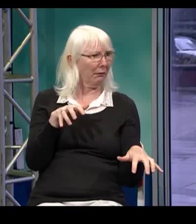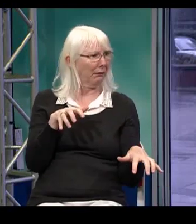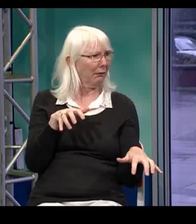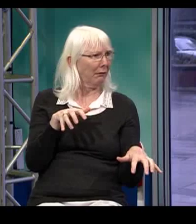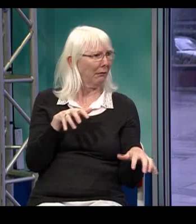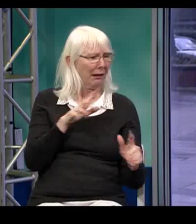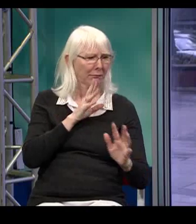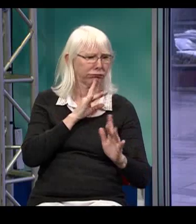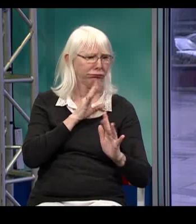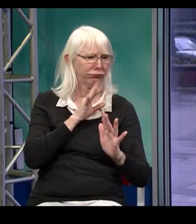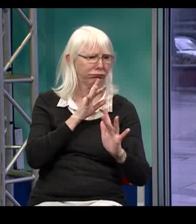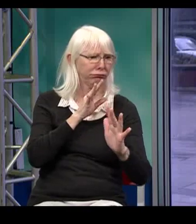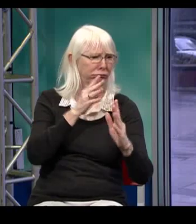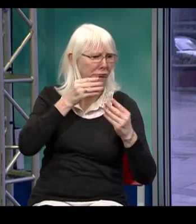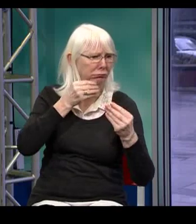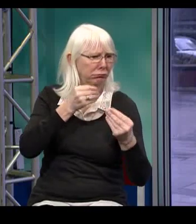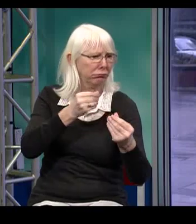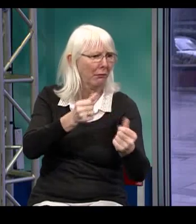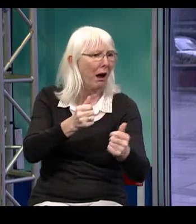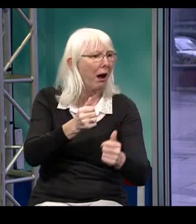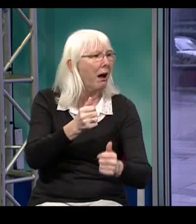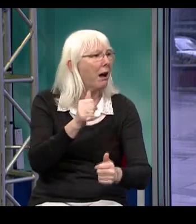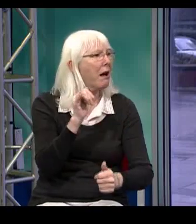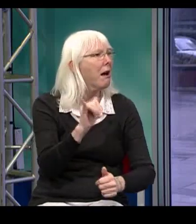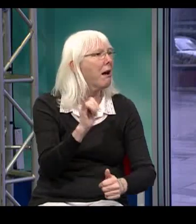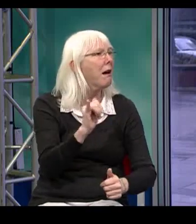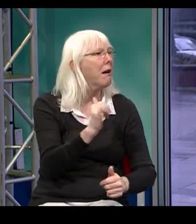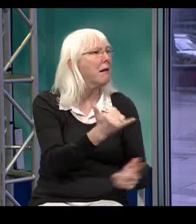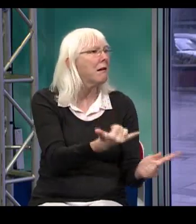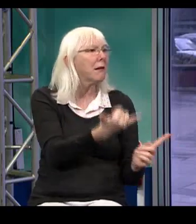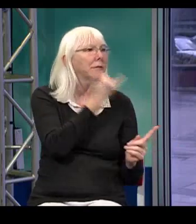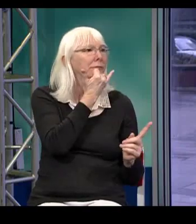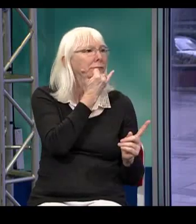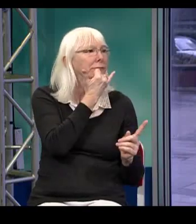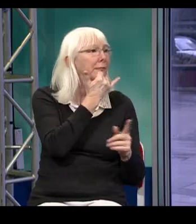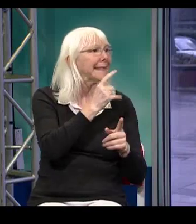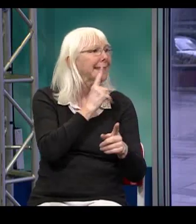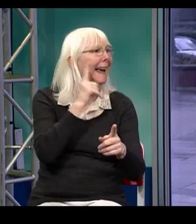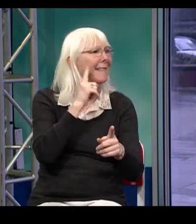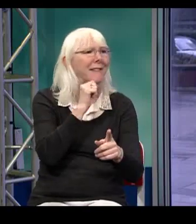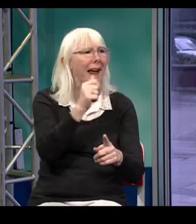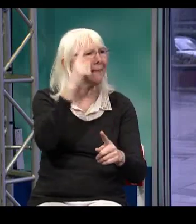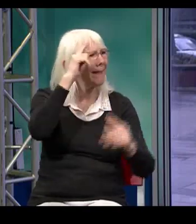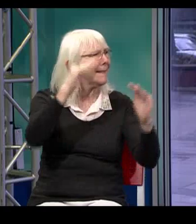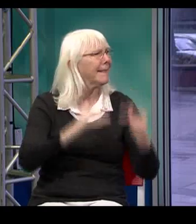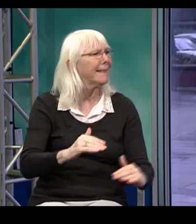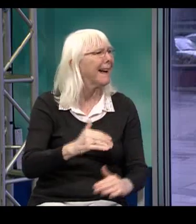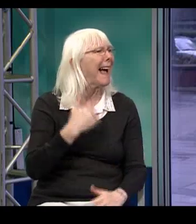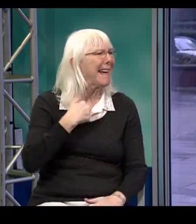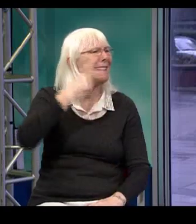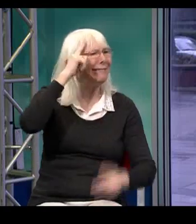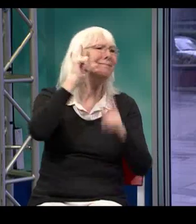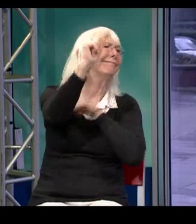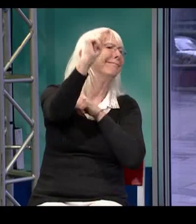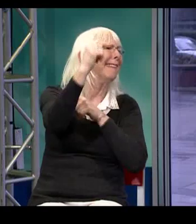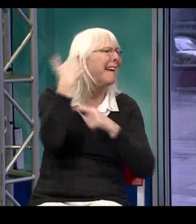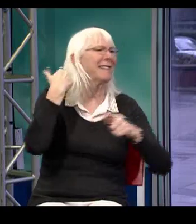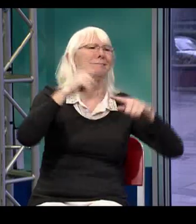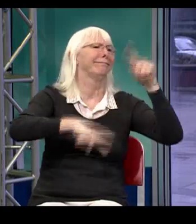huge eye-opening experience realizing how smoothly it can happen when you have someone who actually has the